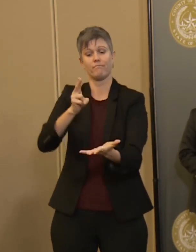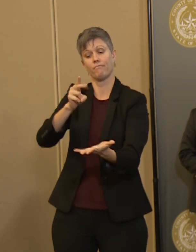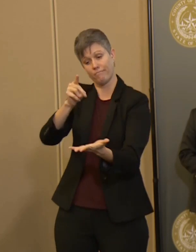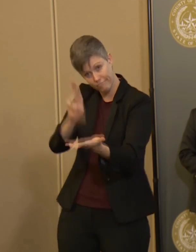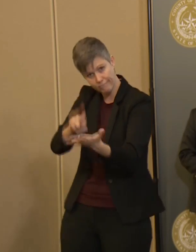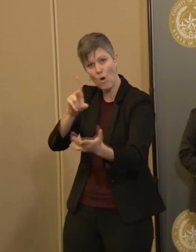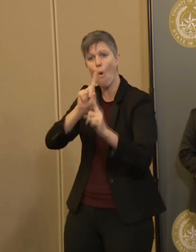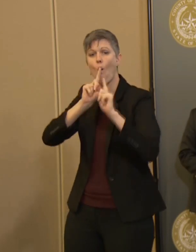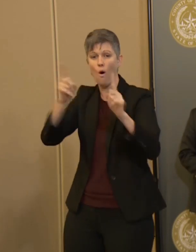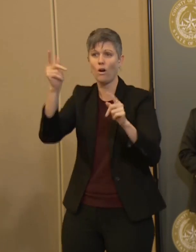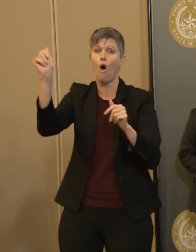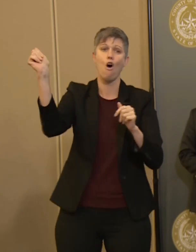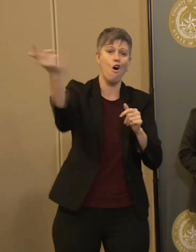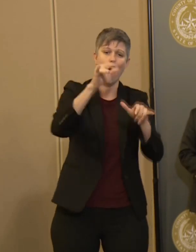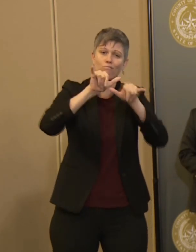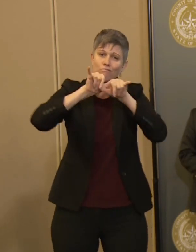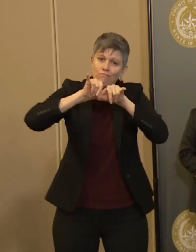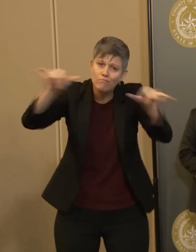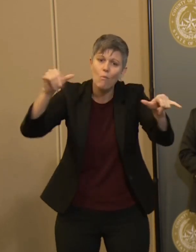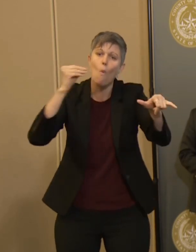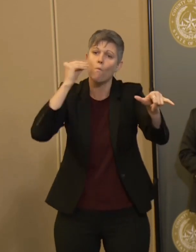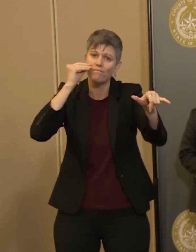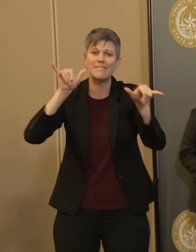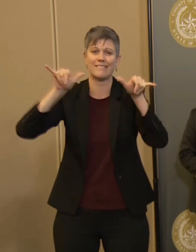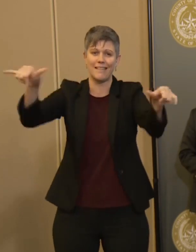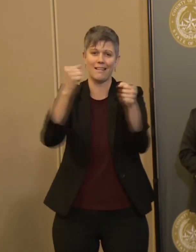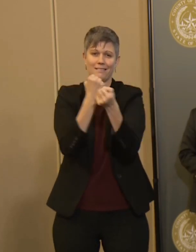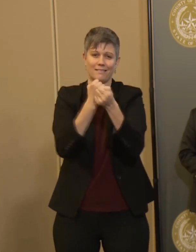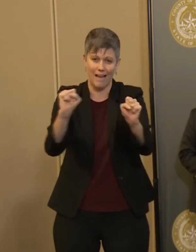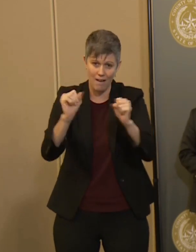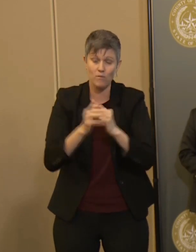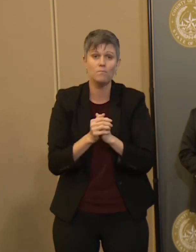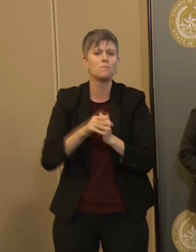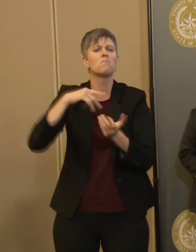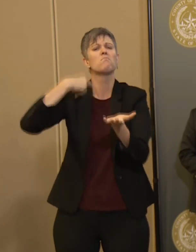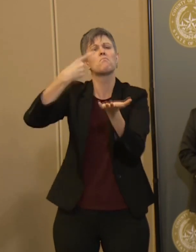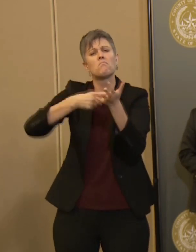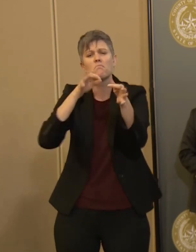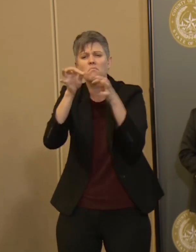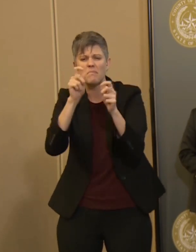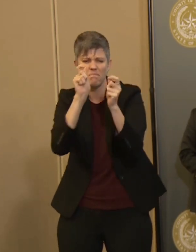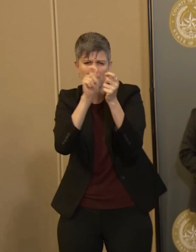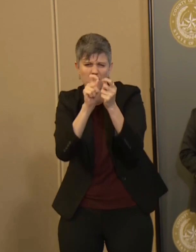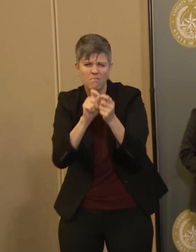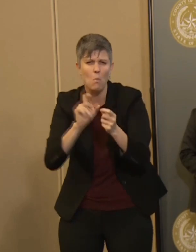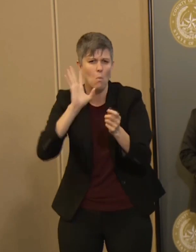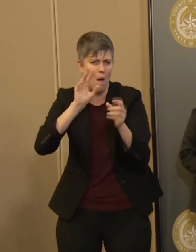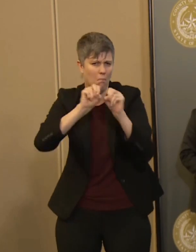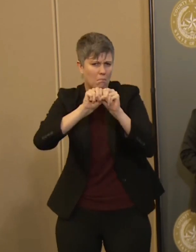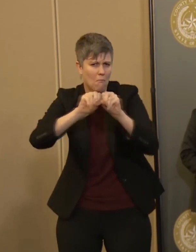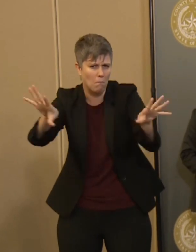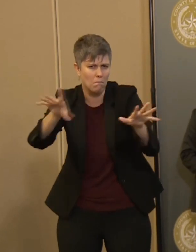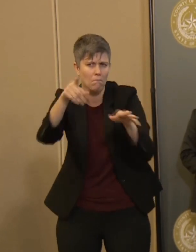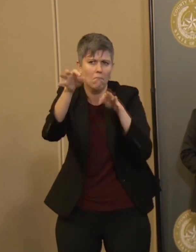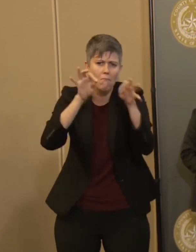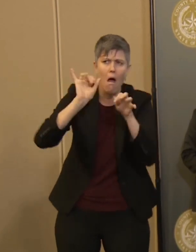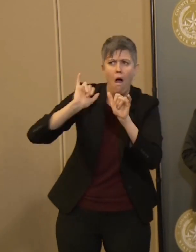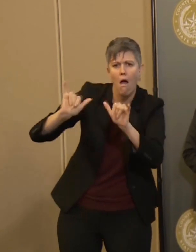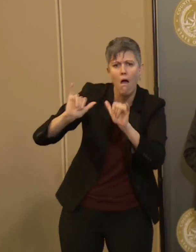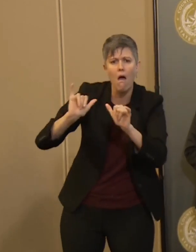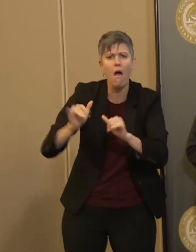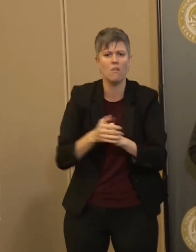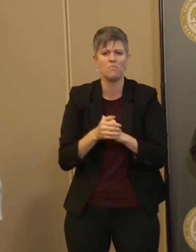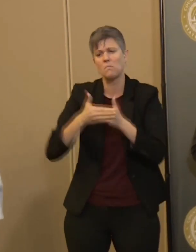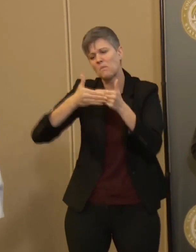stay home and work safe. The details of that order will be coming out over the course of the next